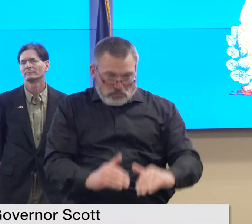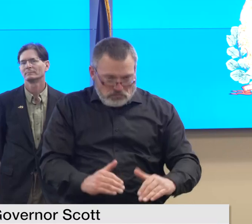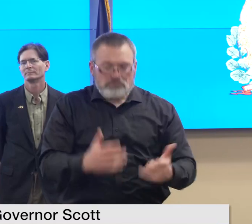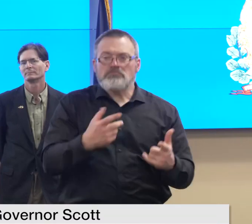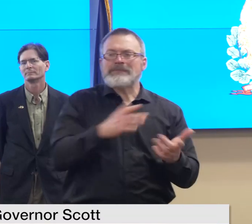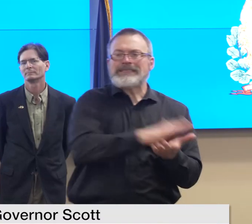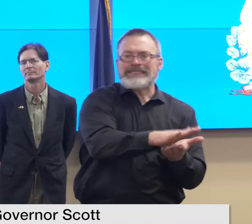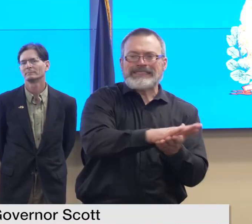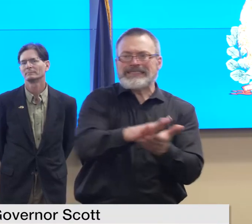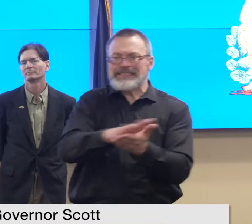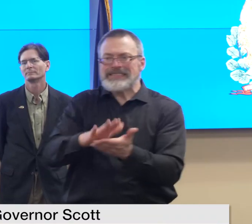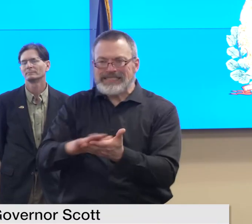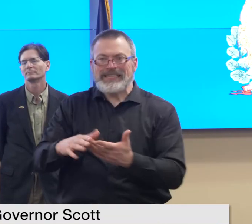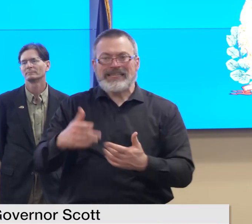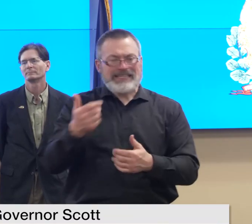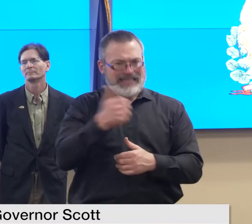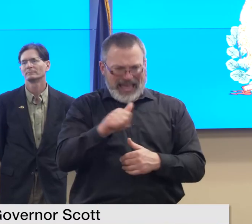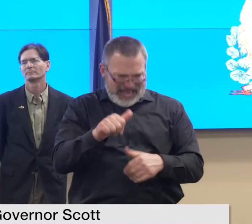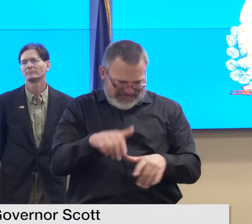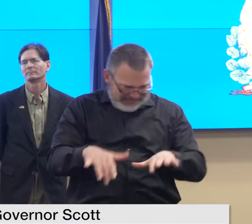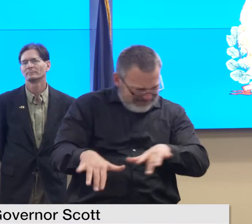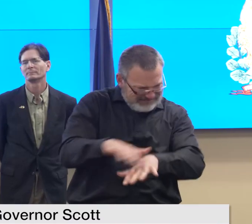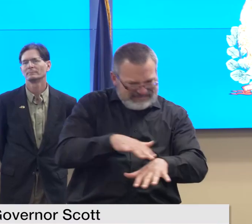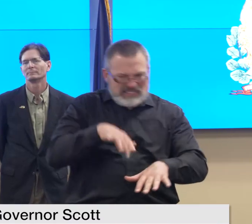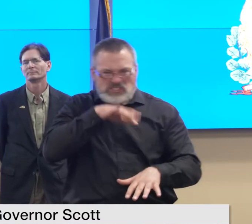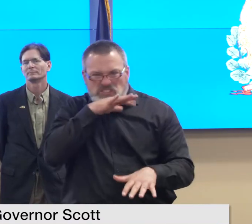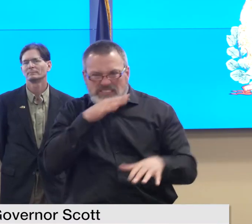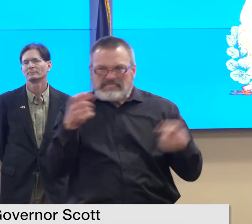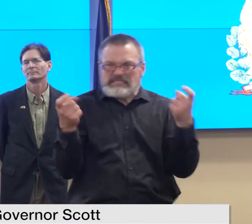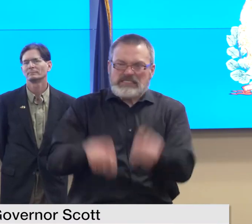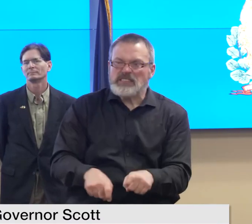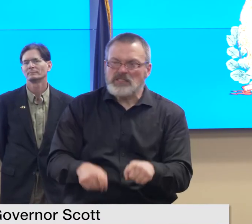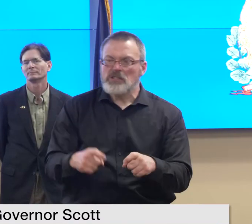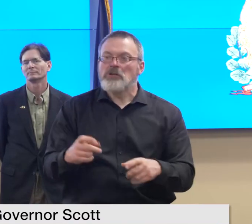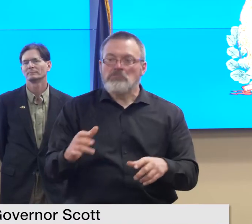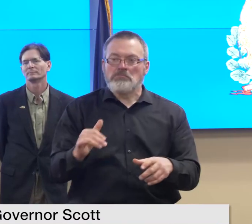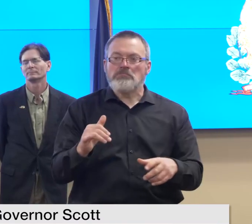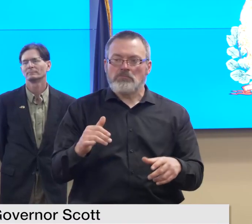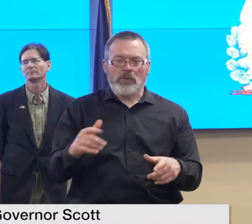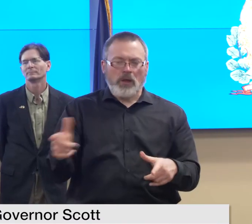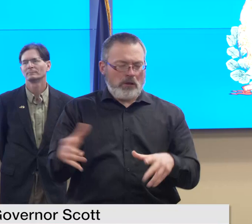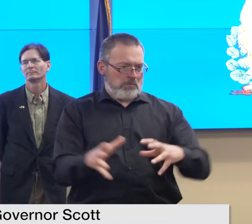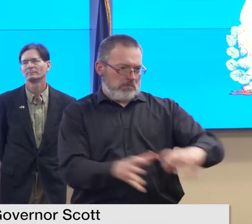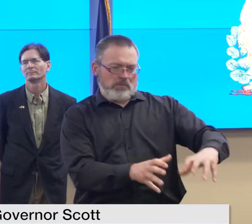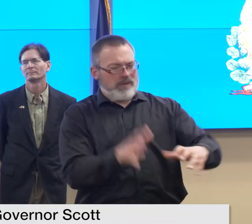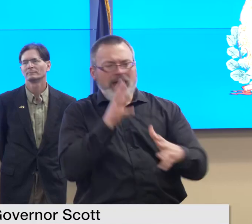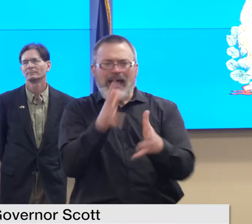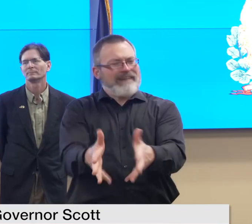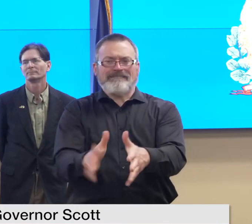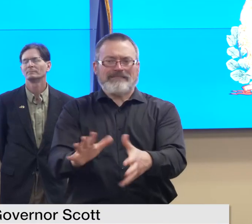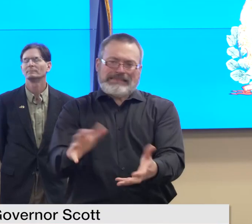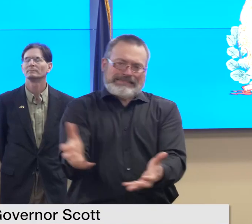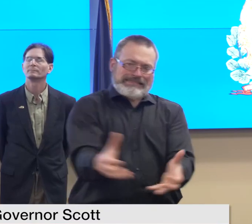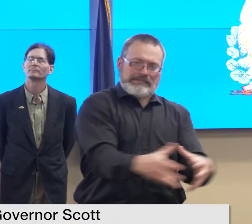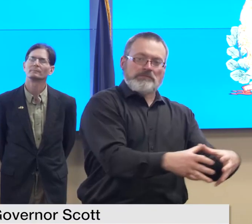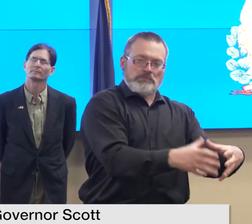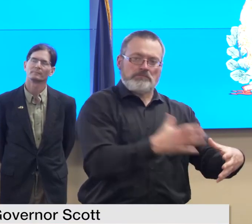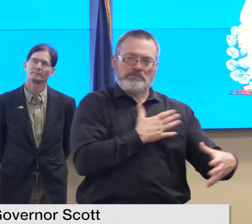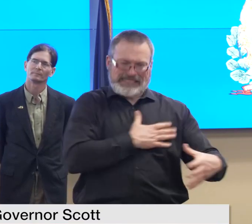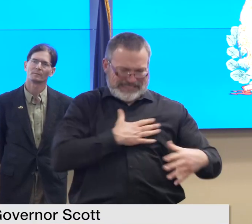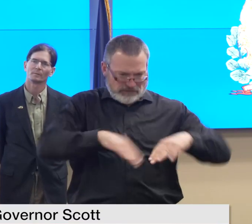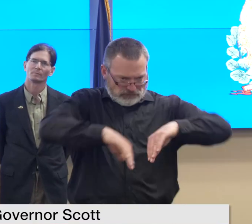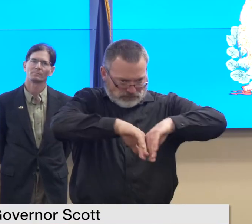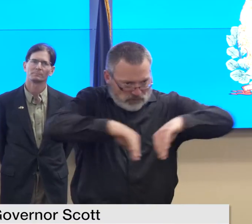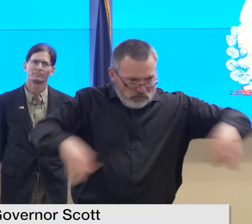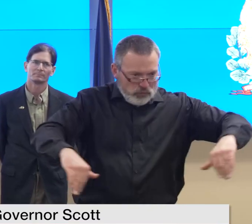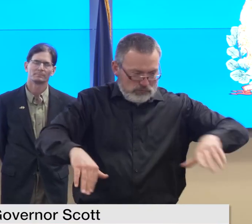hazardous materials from other flood debris and finally if you need to do work within a stream or river